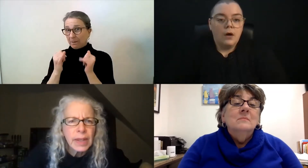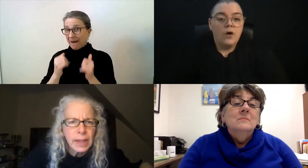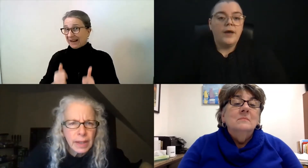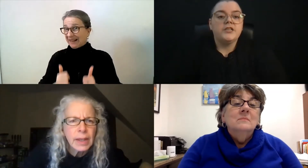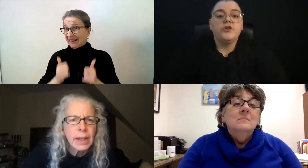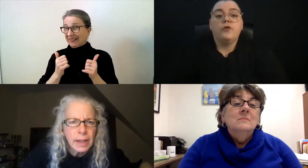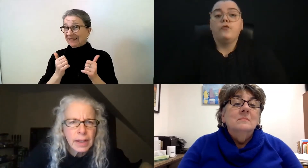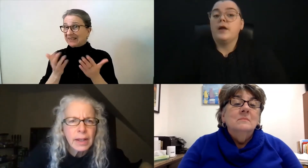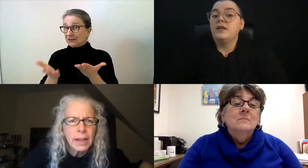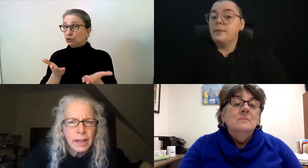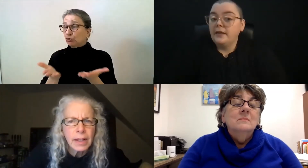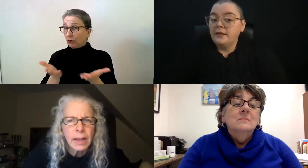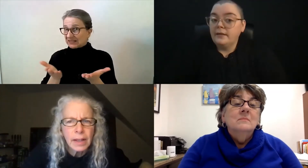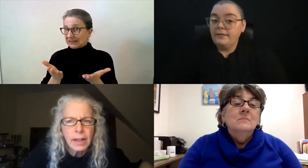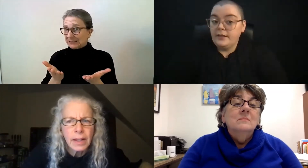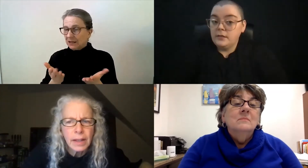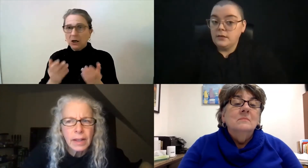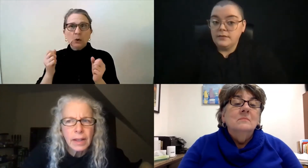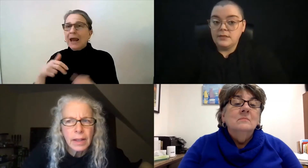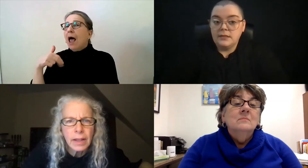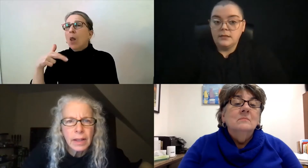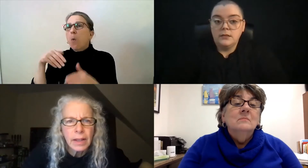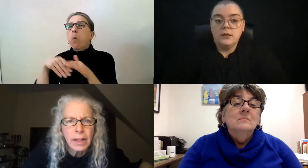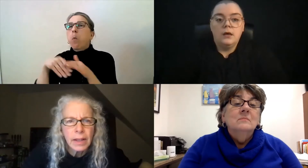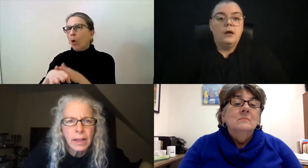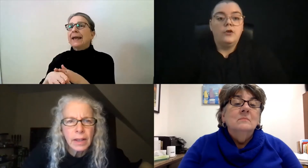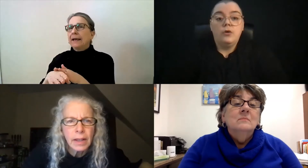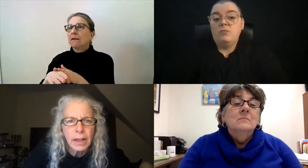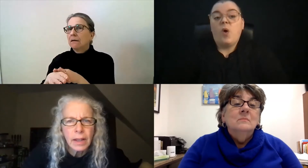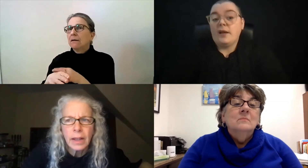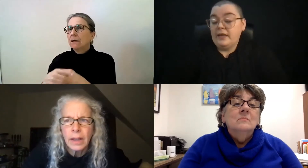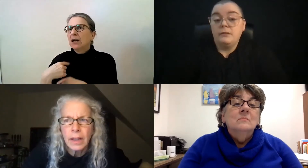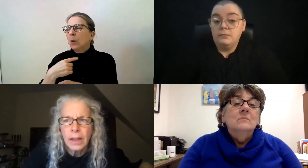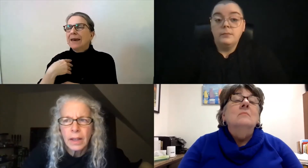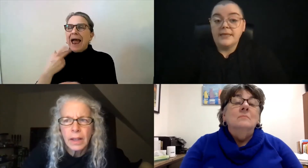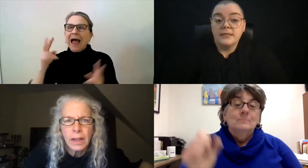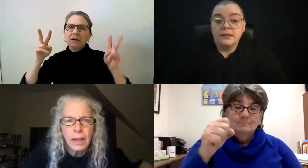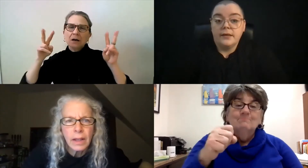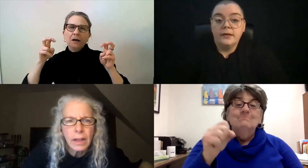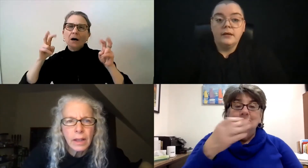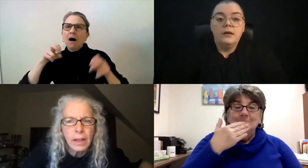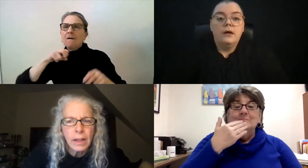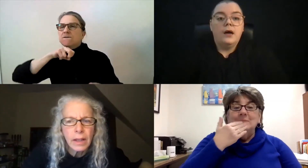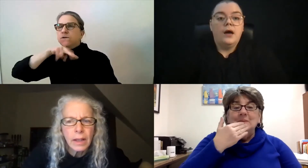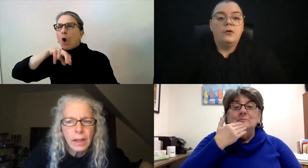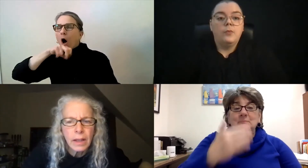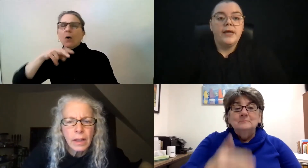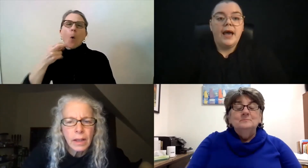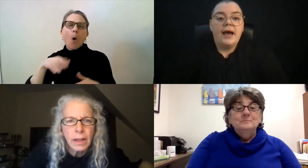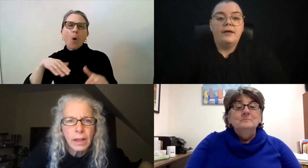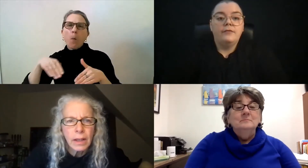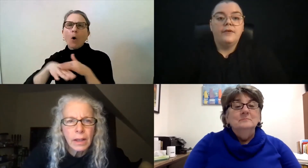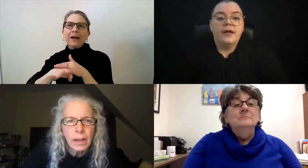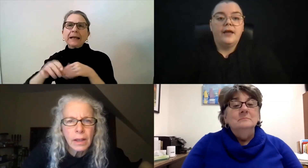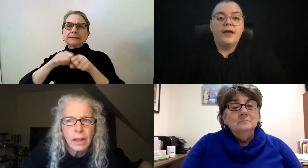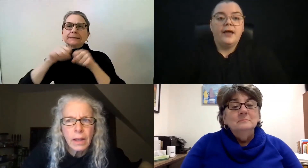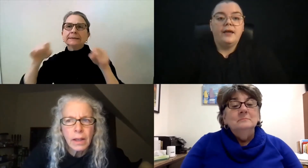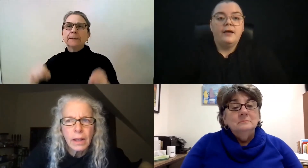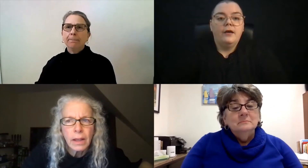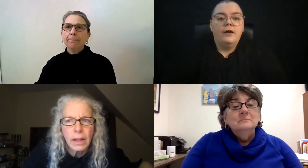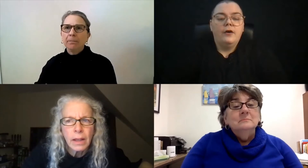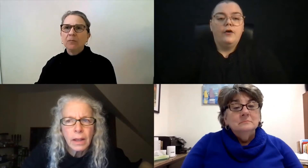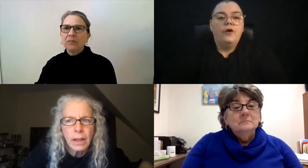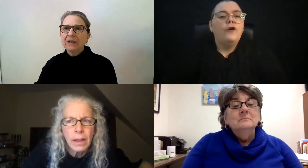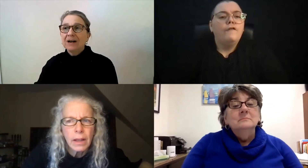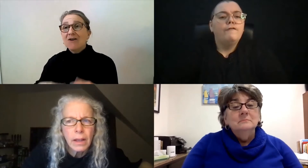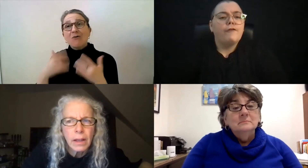Okay, so for independent living services, you can walk in, basically. We have a